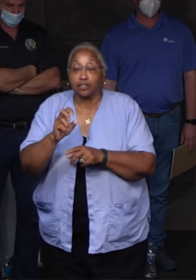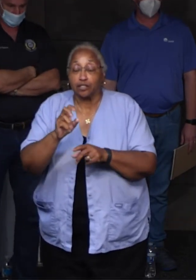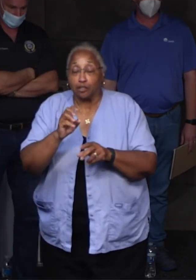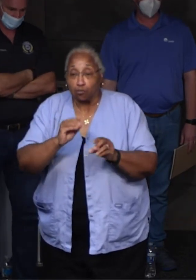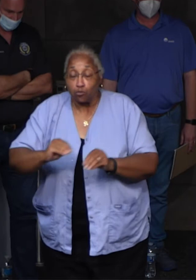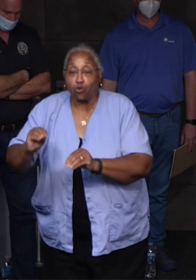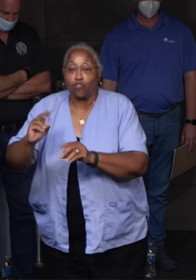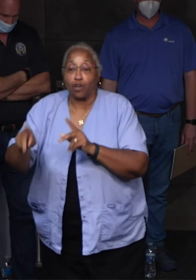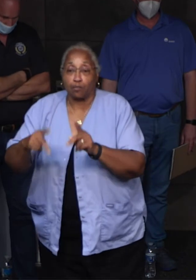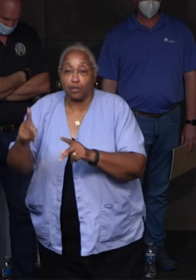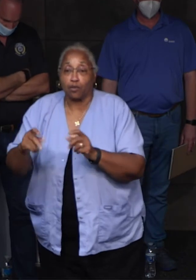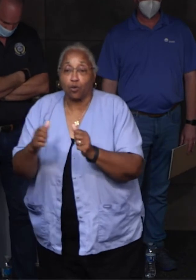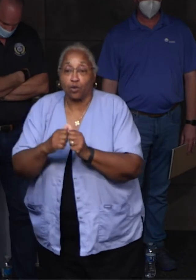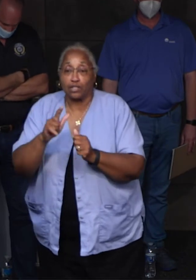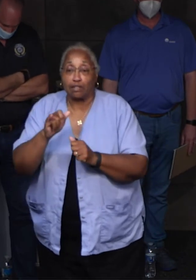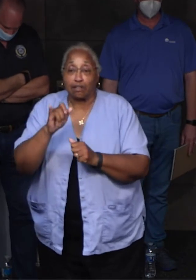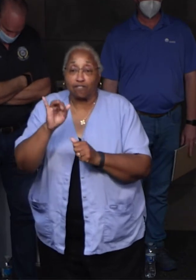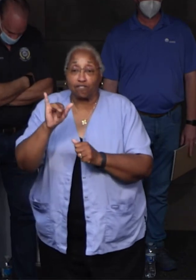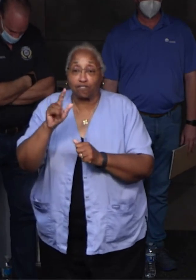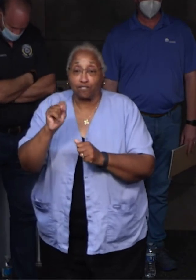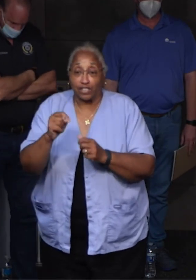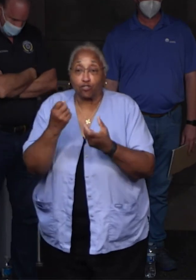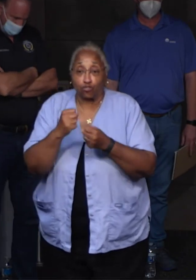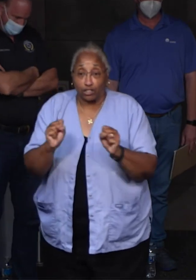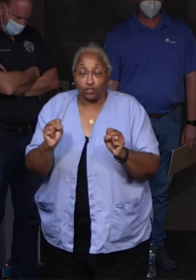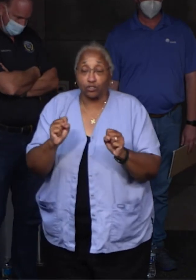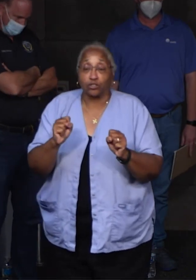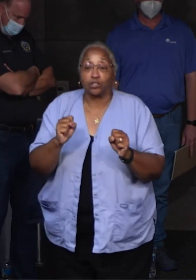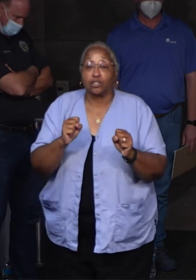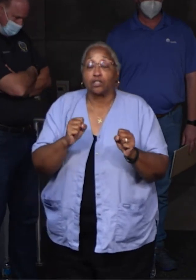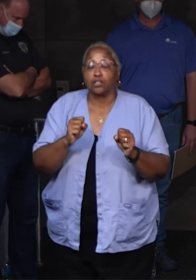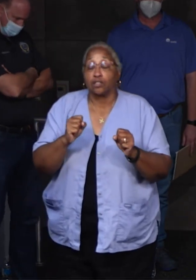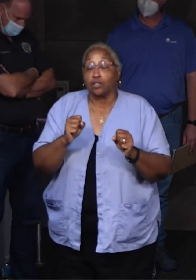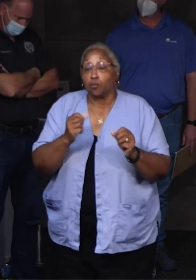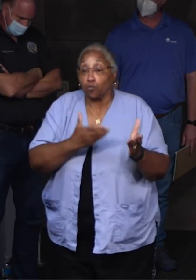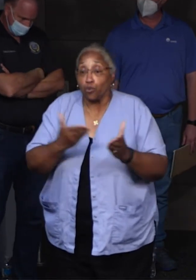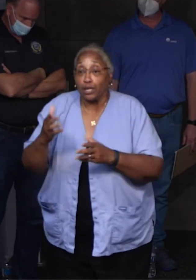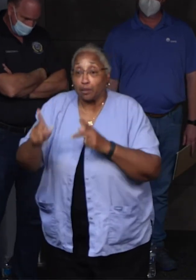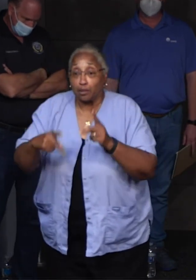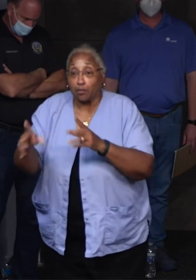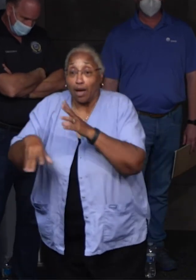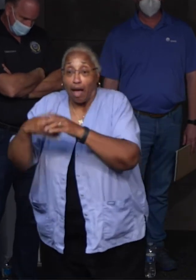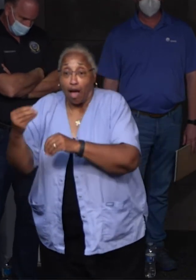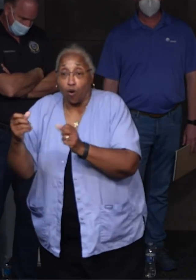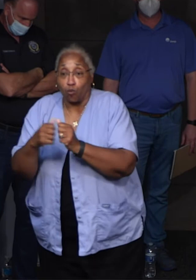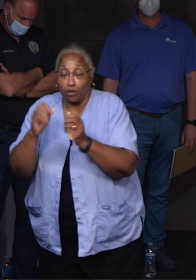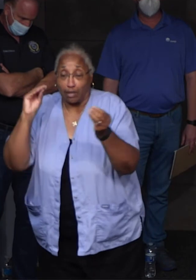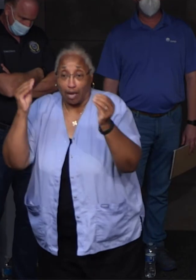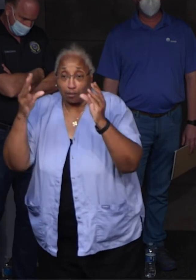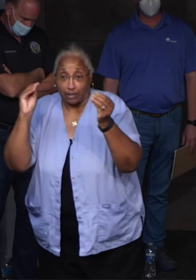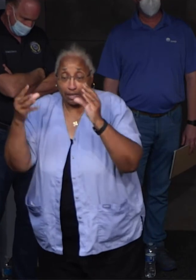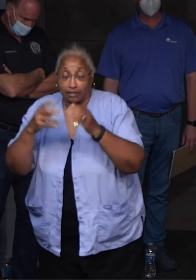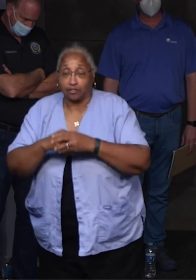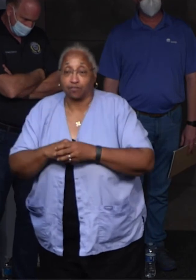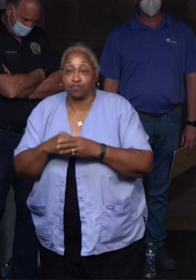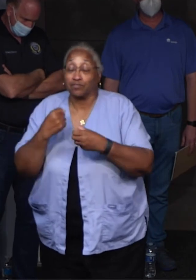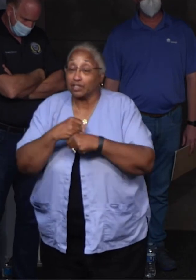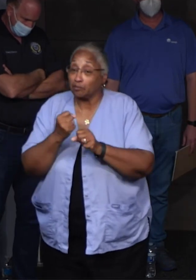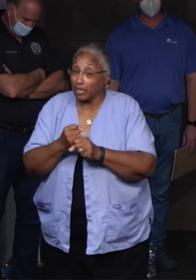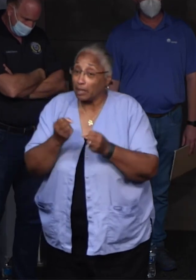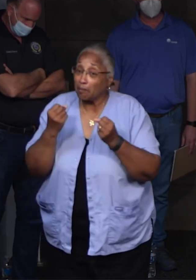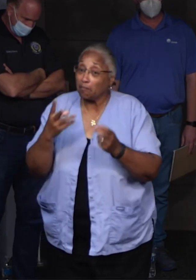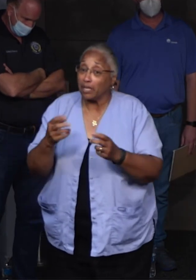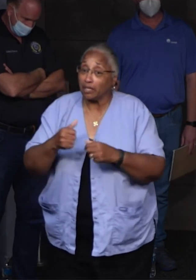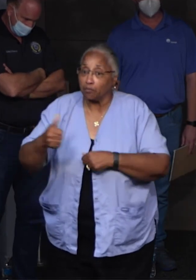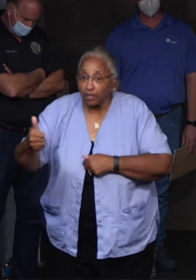Lafitte rescues. They have been transporting people by ambulance out of the region, you know, and making many runs